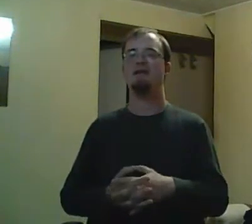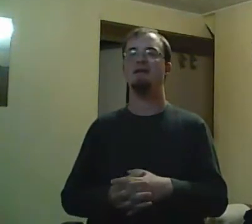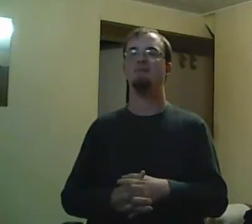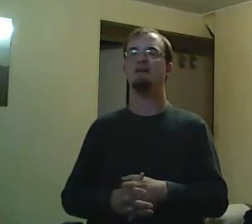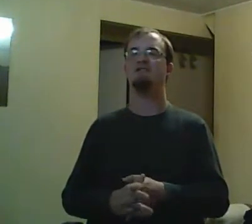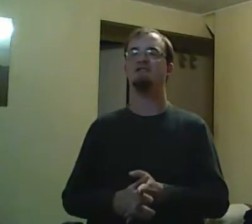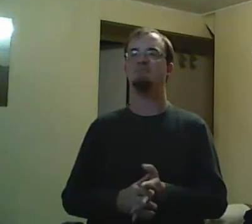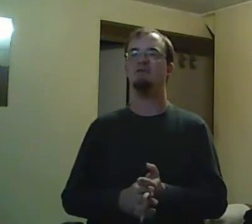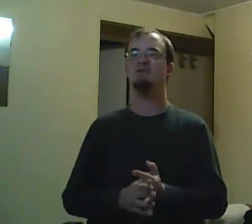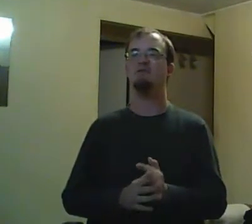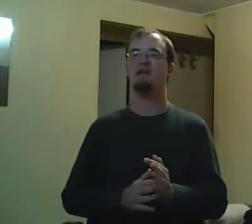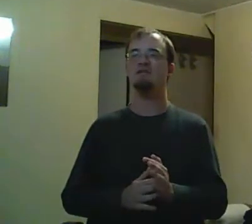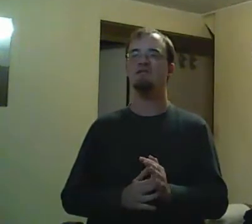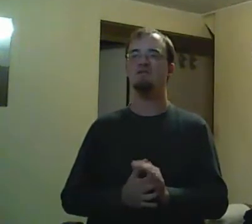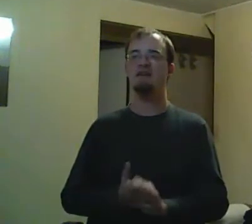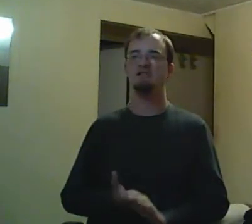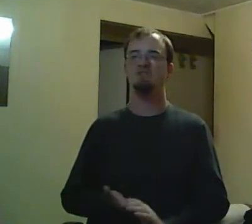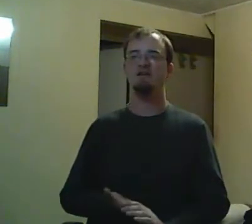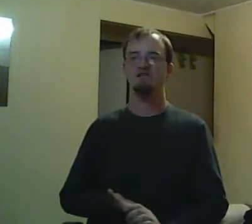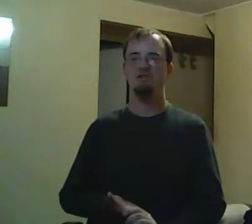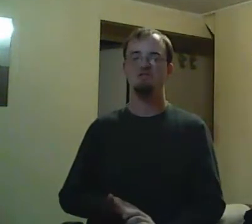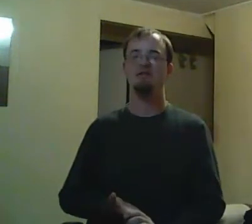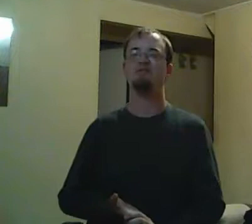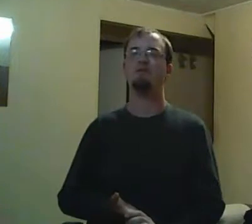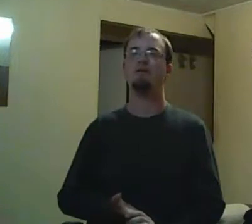Rick obviously went to retaliate with the circle and the X.